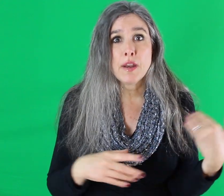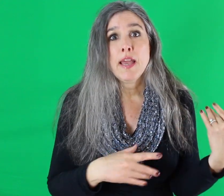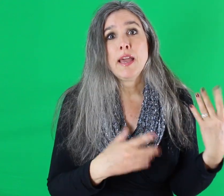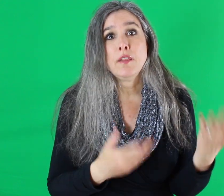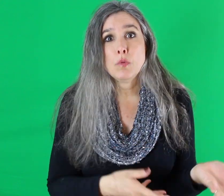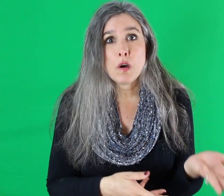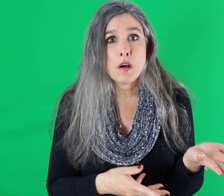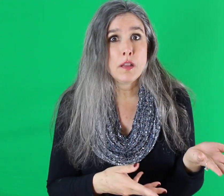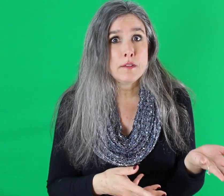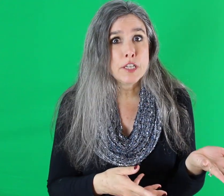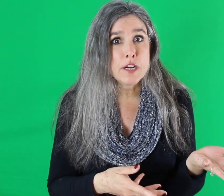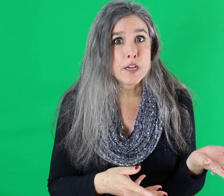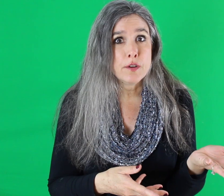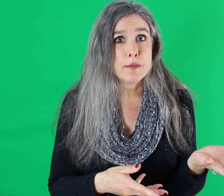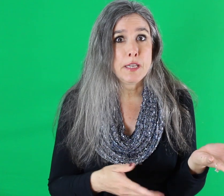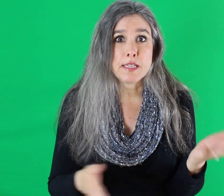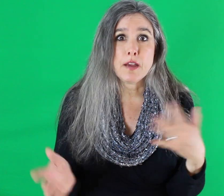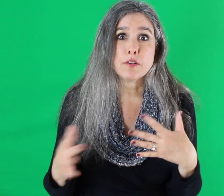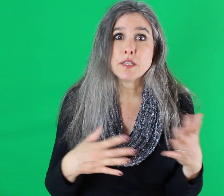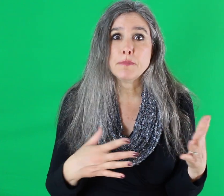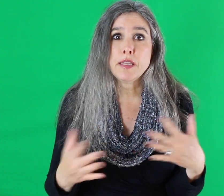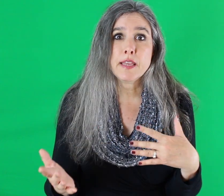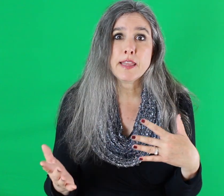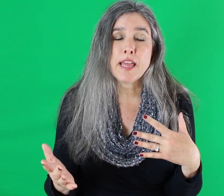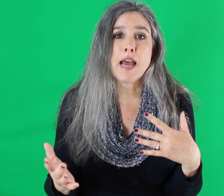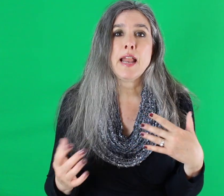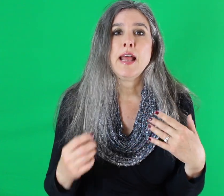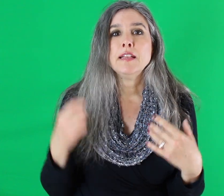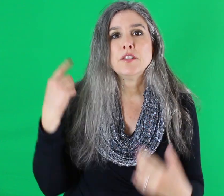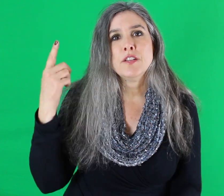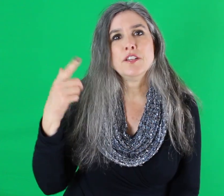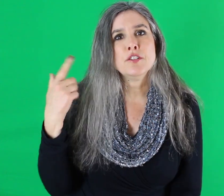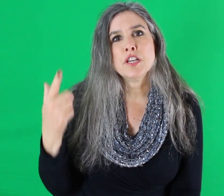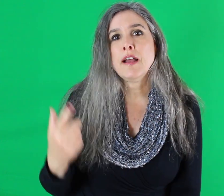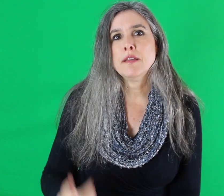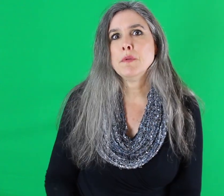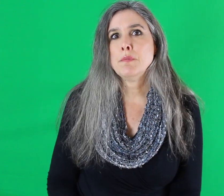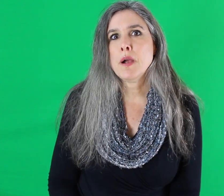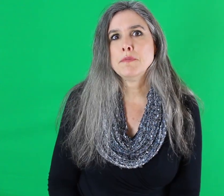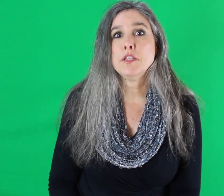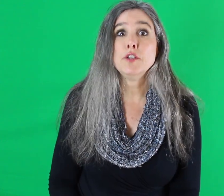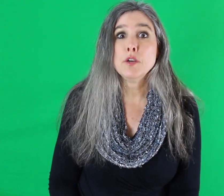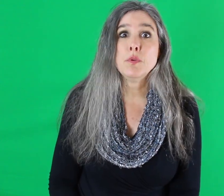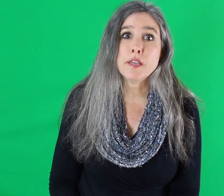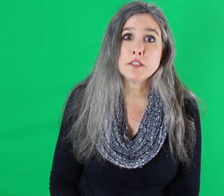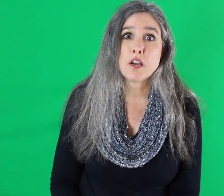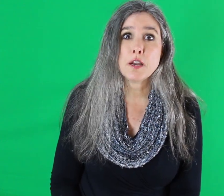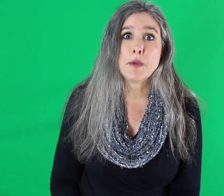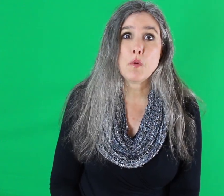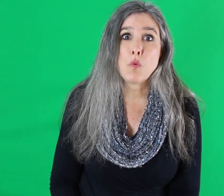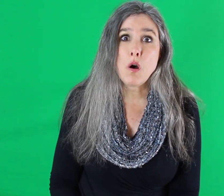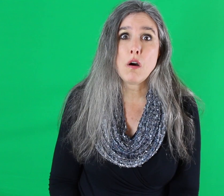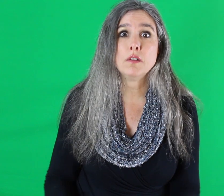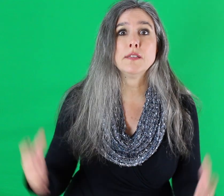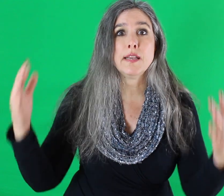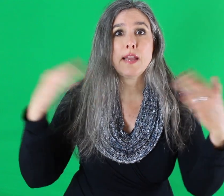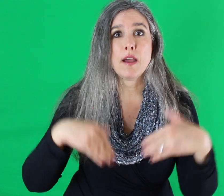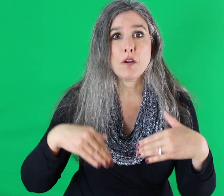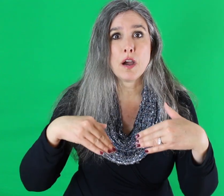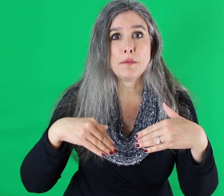and the wall of Jericho coming down or something like that, so that your child can be prompted, you know, we can talk about walls and how God